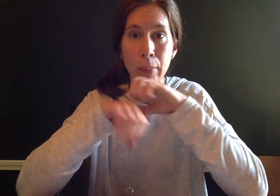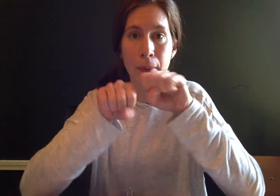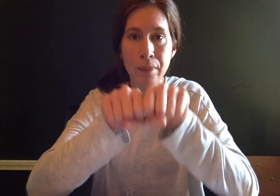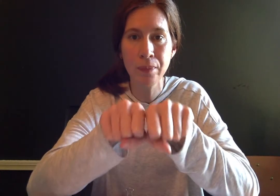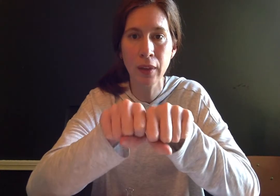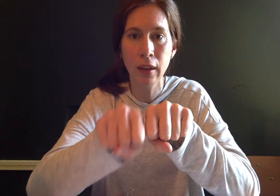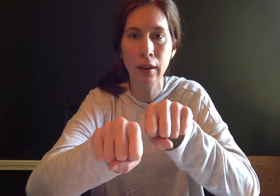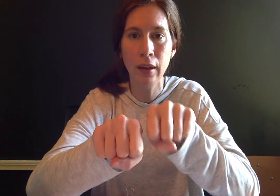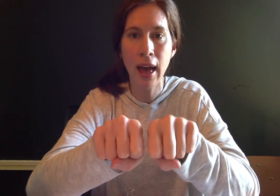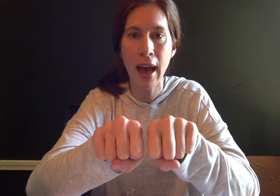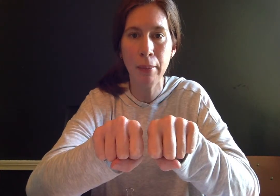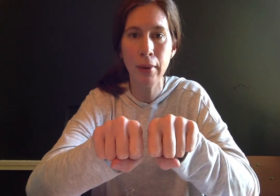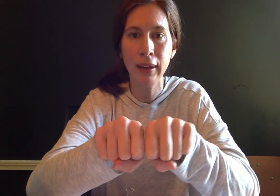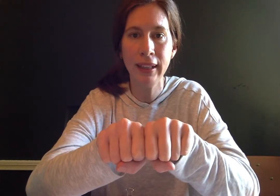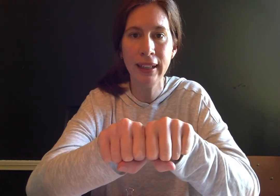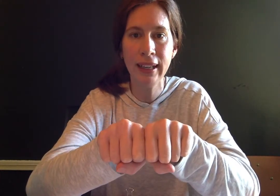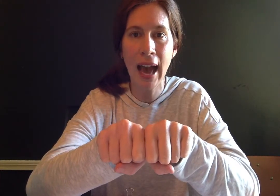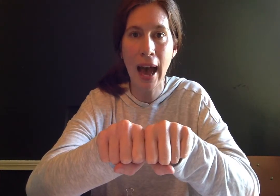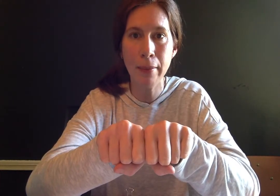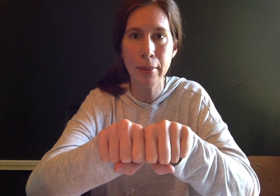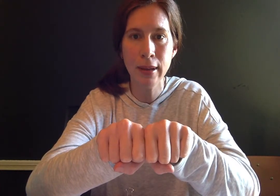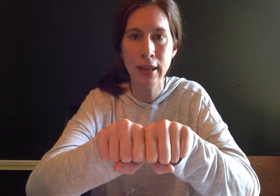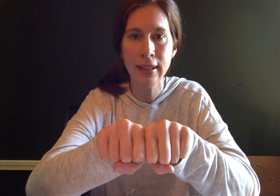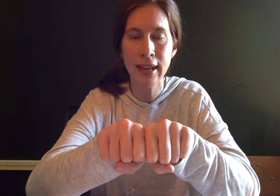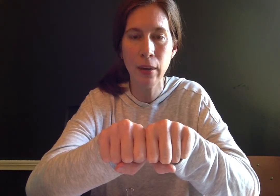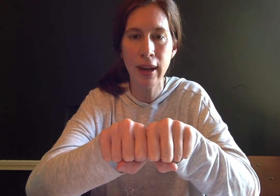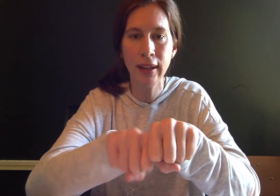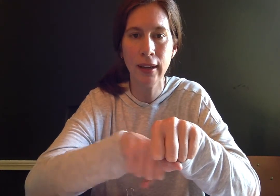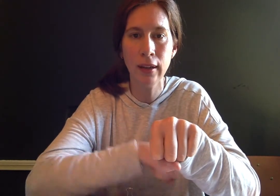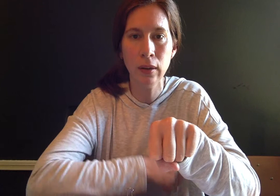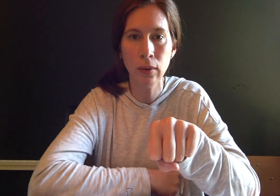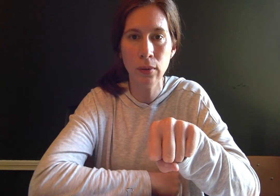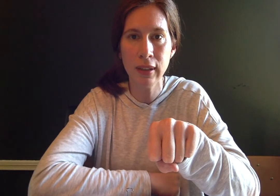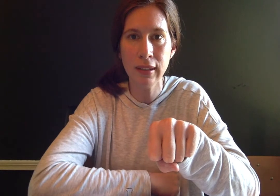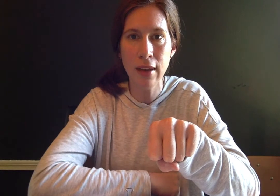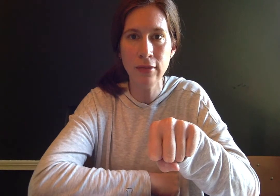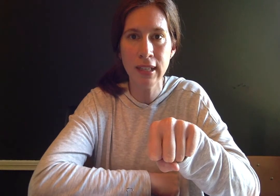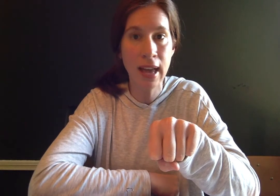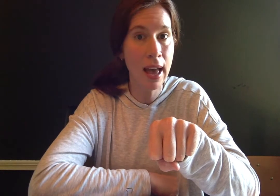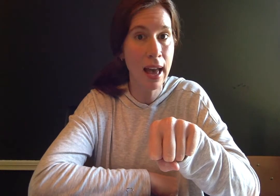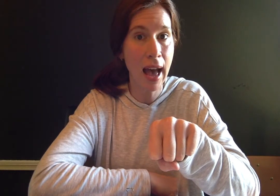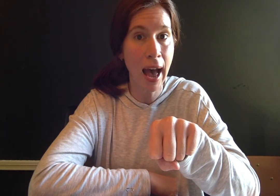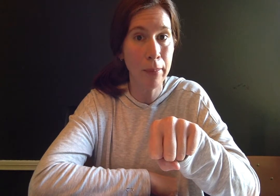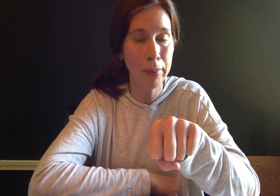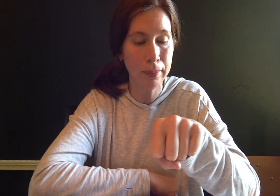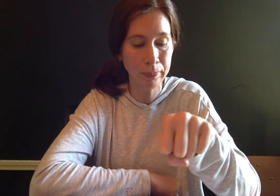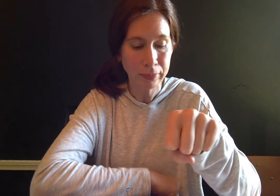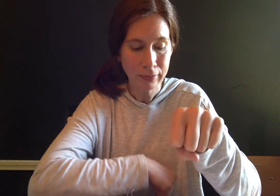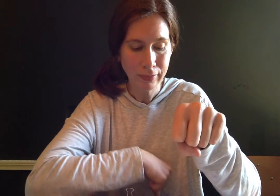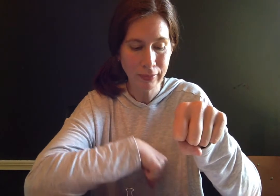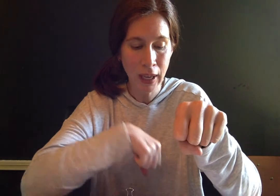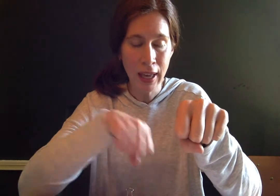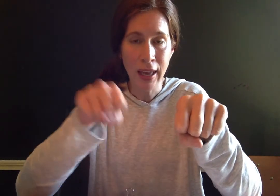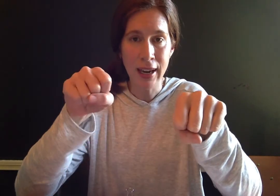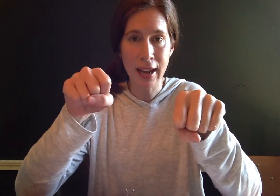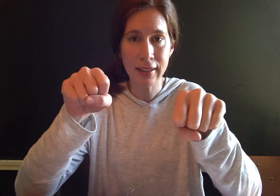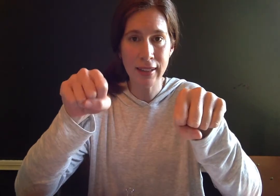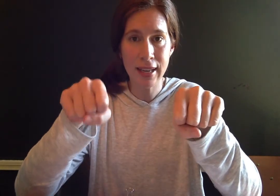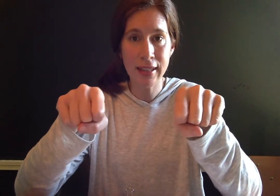cap take away what's left next is